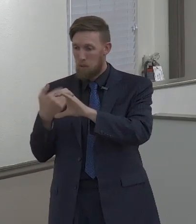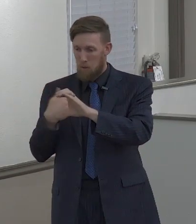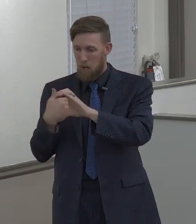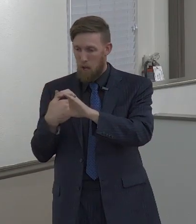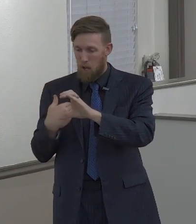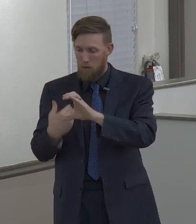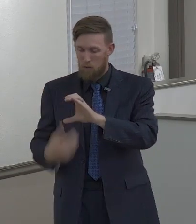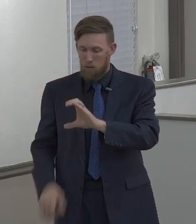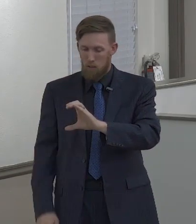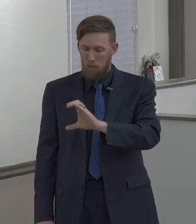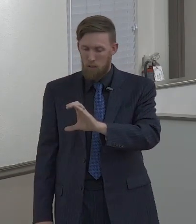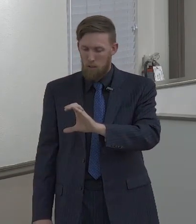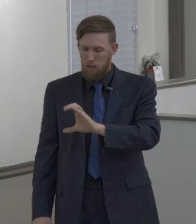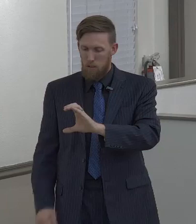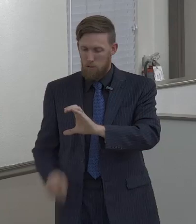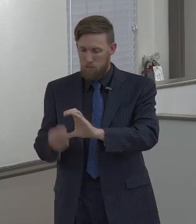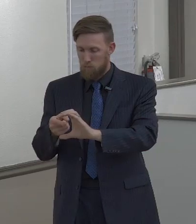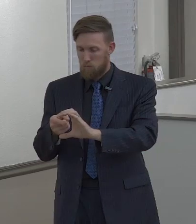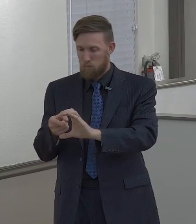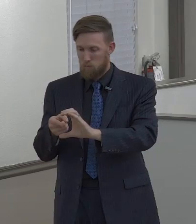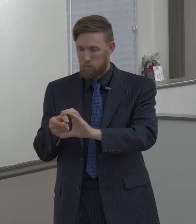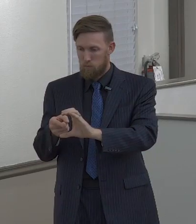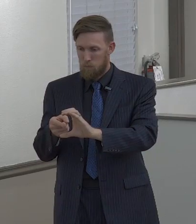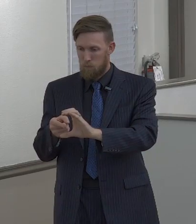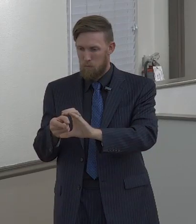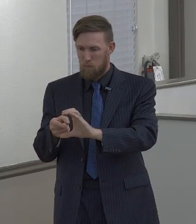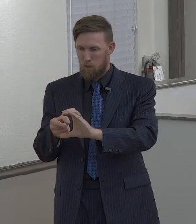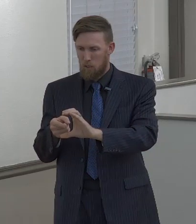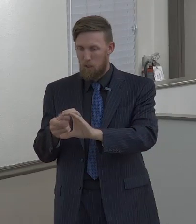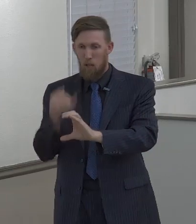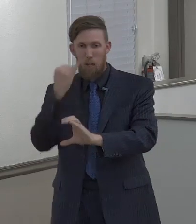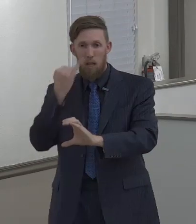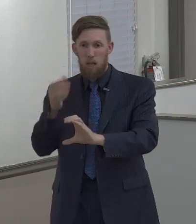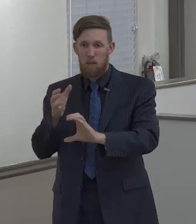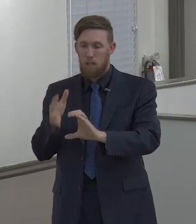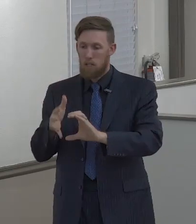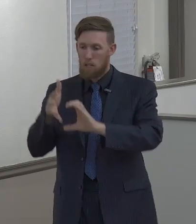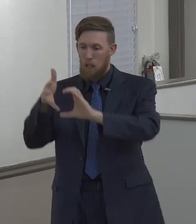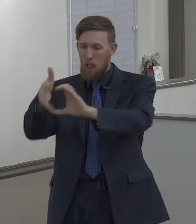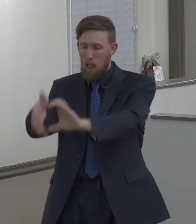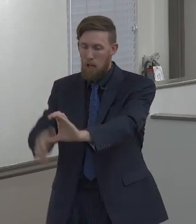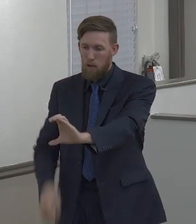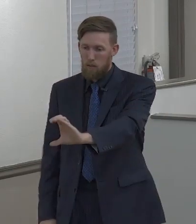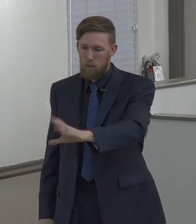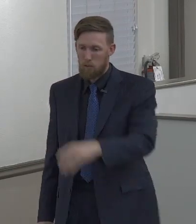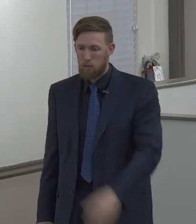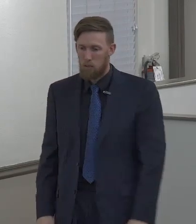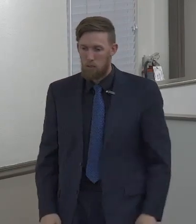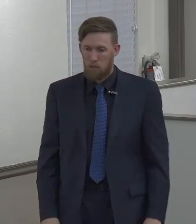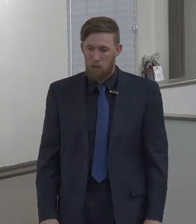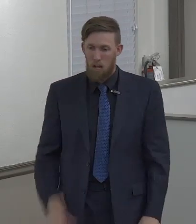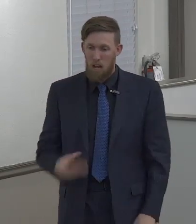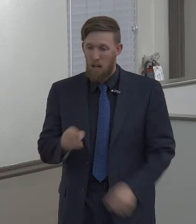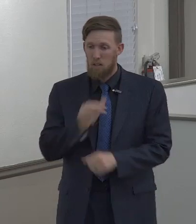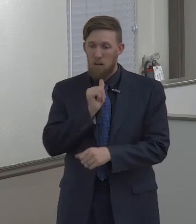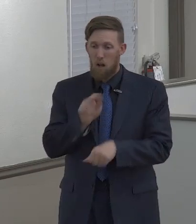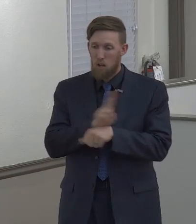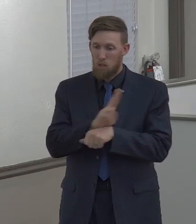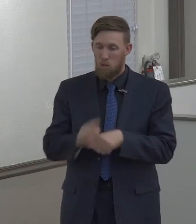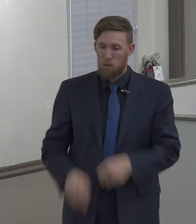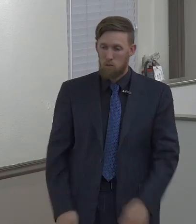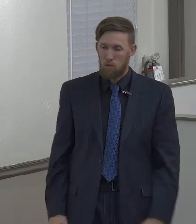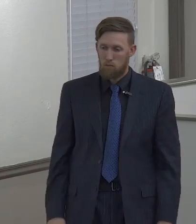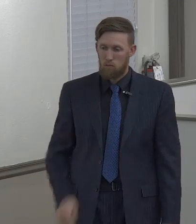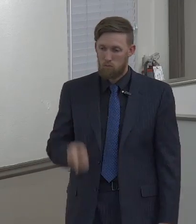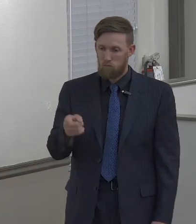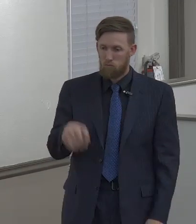a resource that we have and as with any resource, if it is put on the shelf, if it is left to itself,